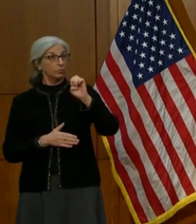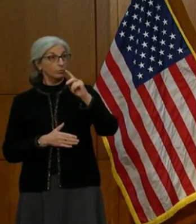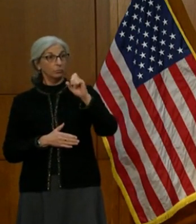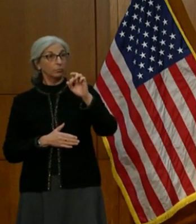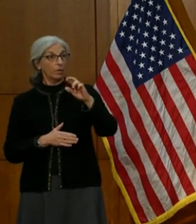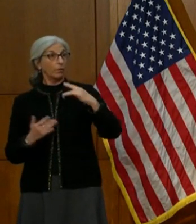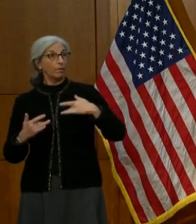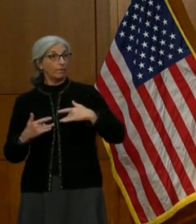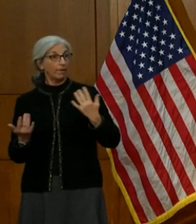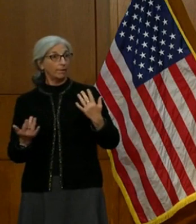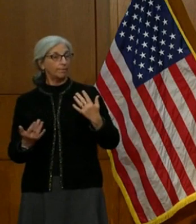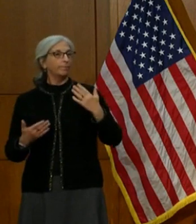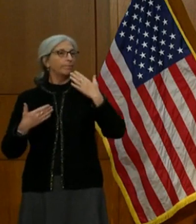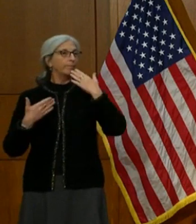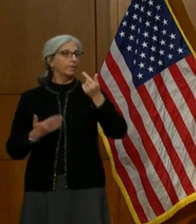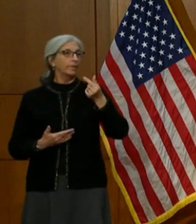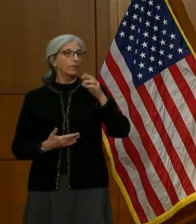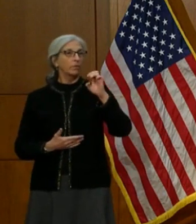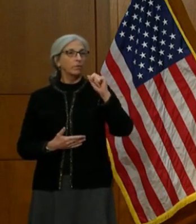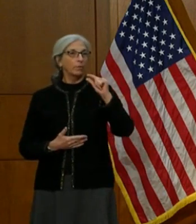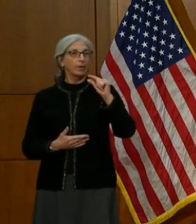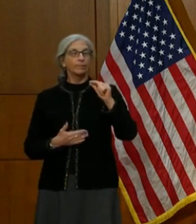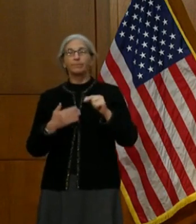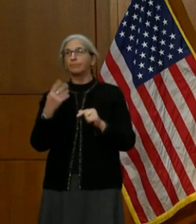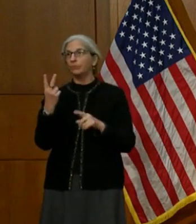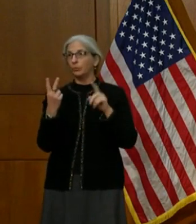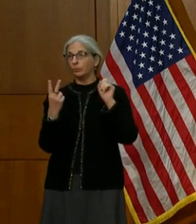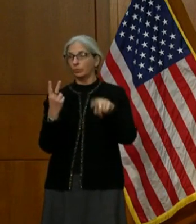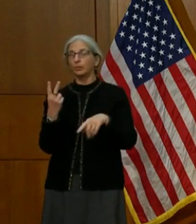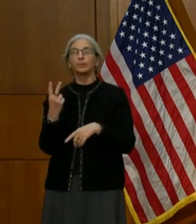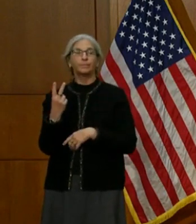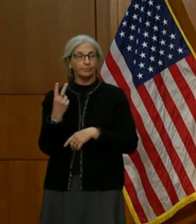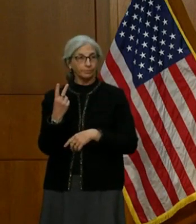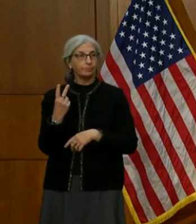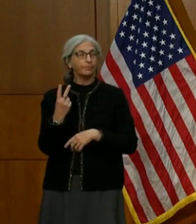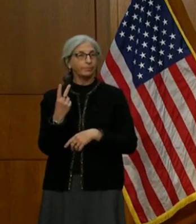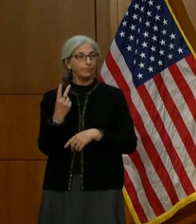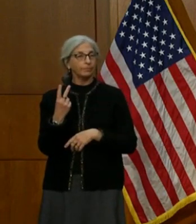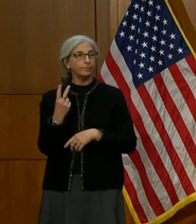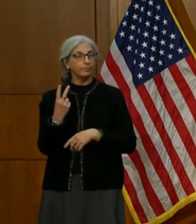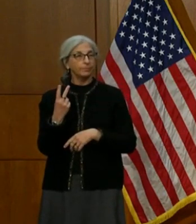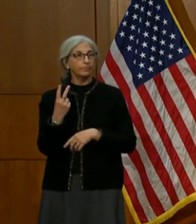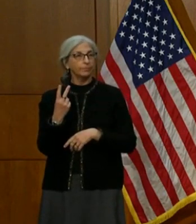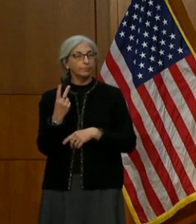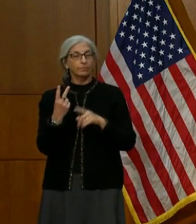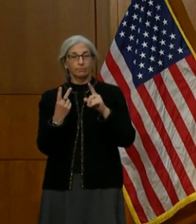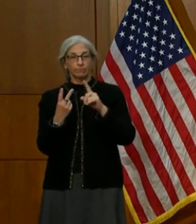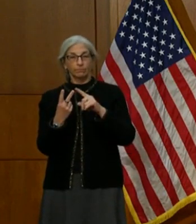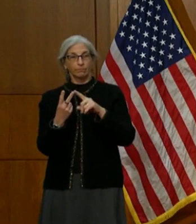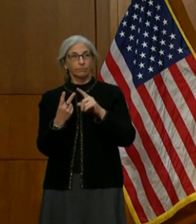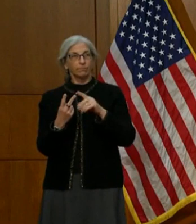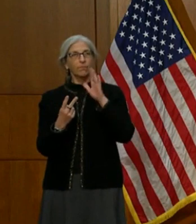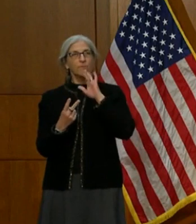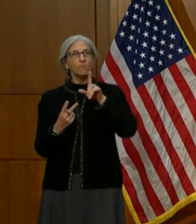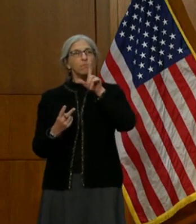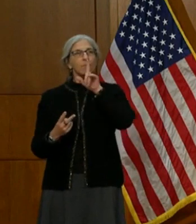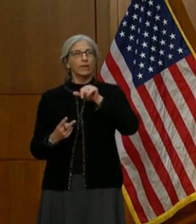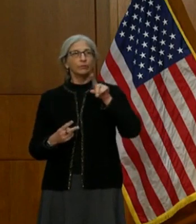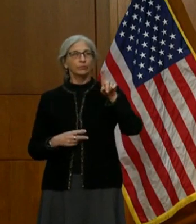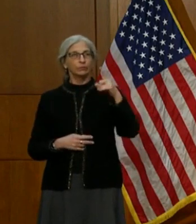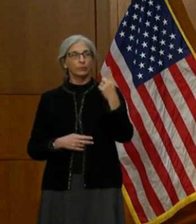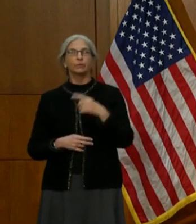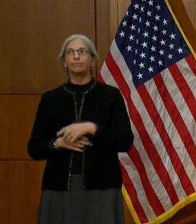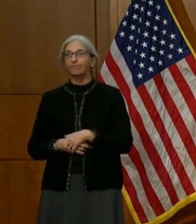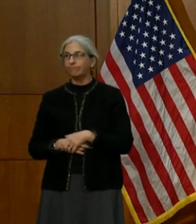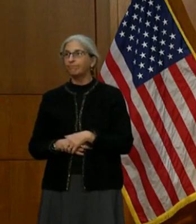Thank you, Greg. Two questions. Let me answer the second part of your question. I regret